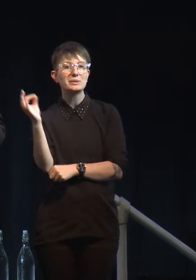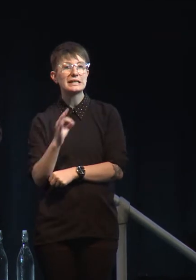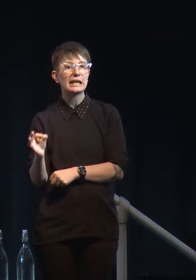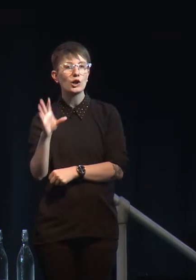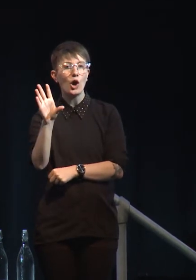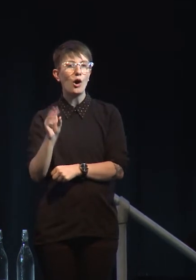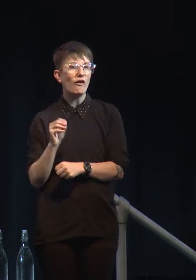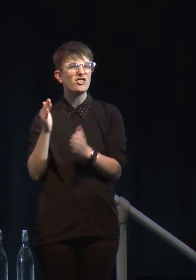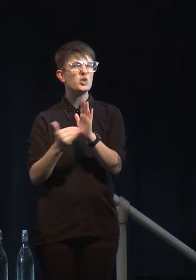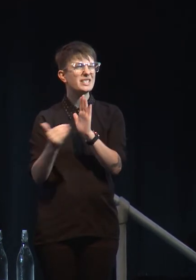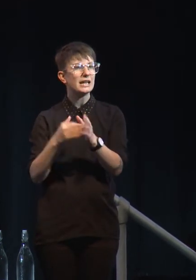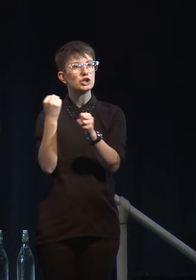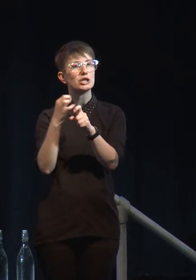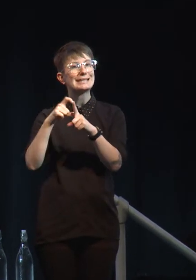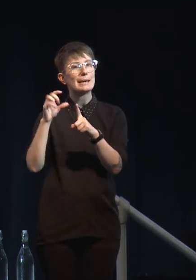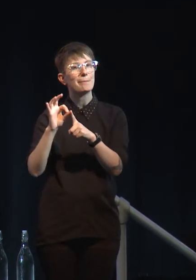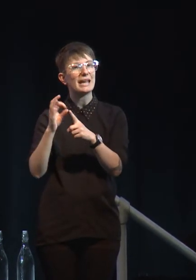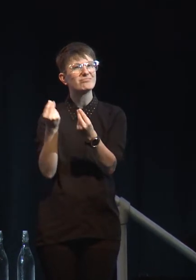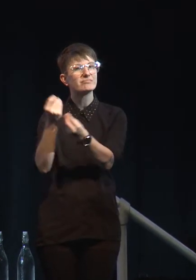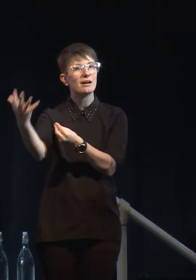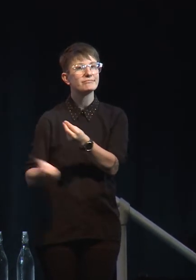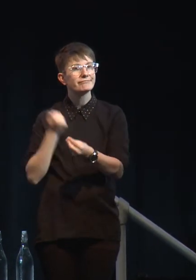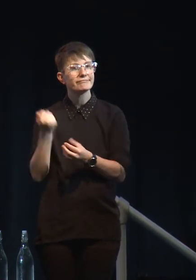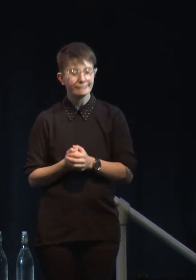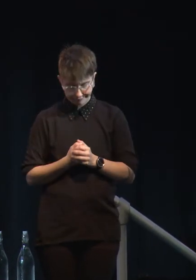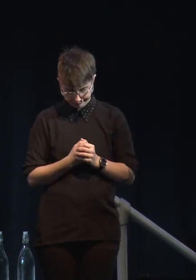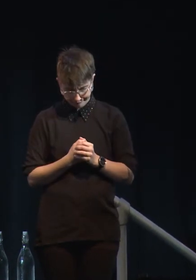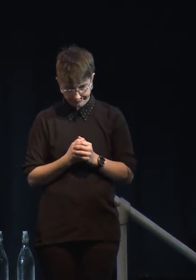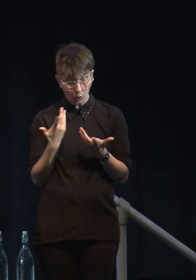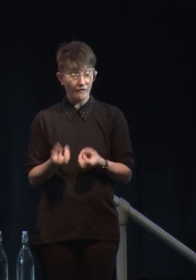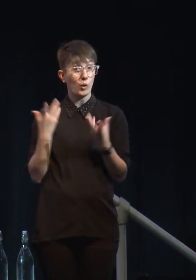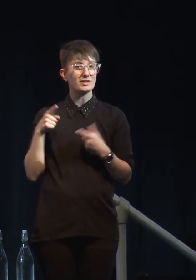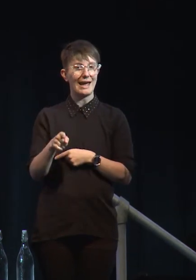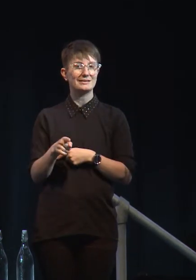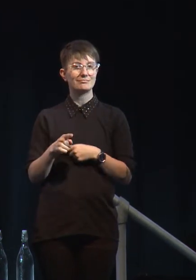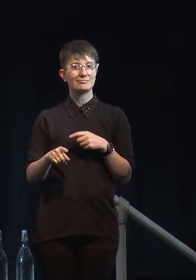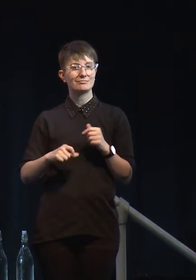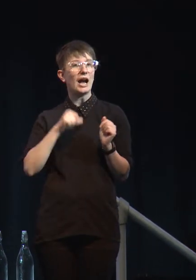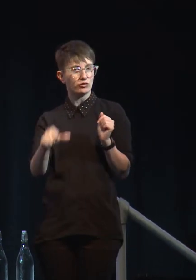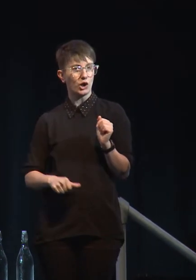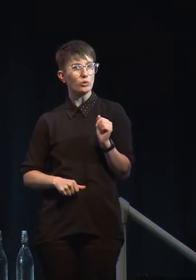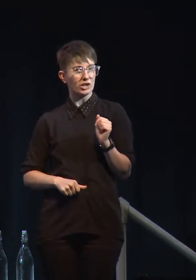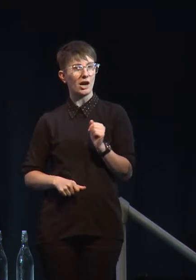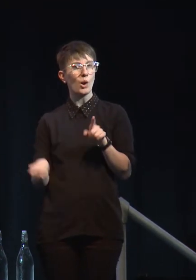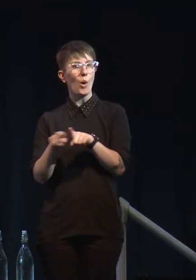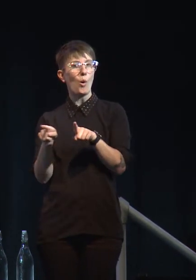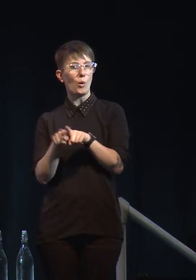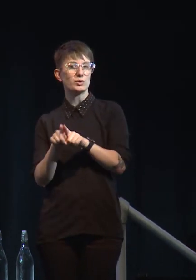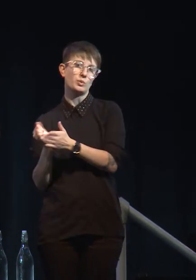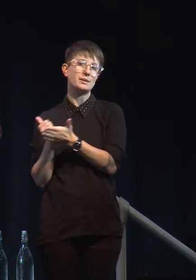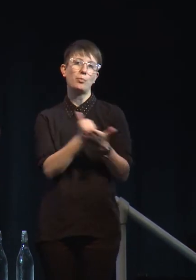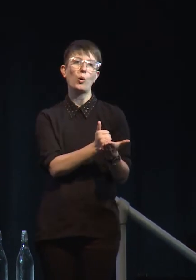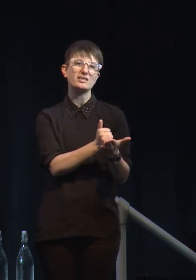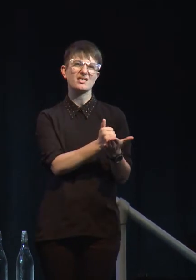GDP. And, of course, that ag sector also supports about another 4% from the food and beverage industries. So